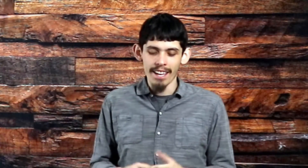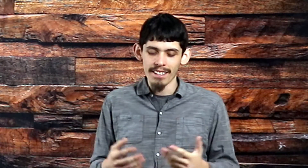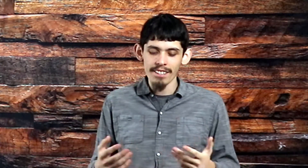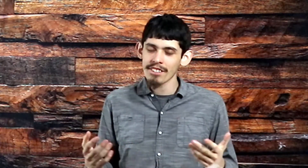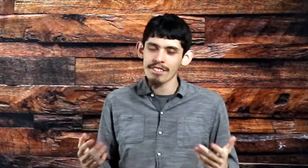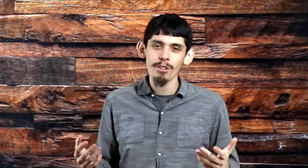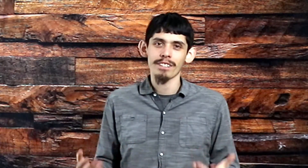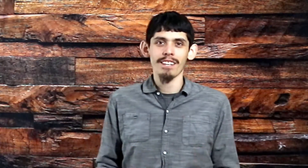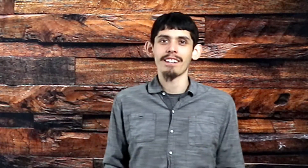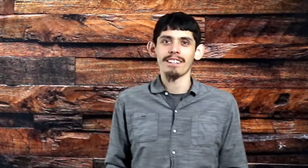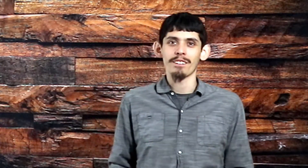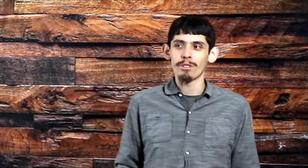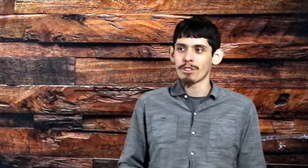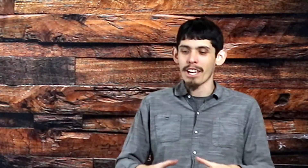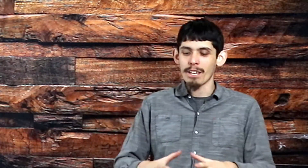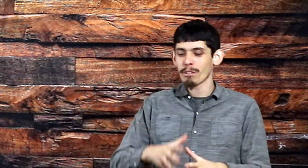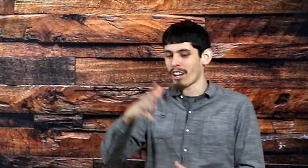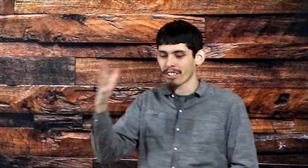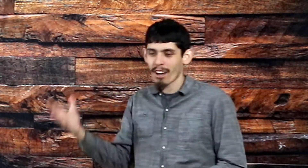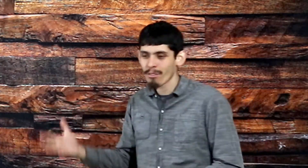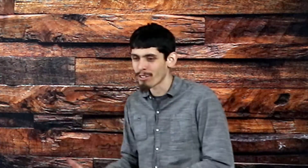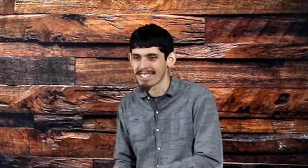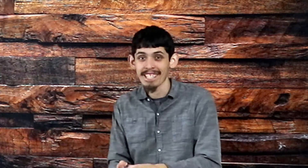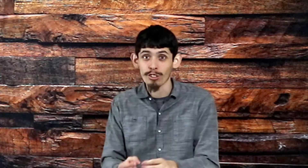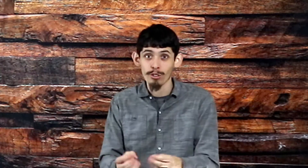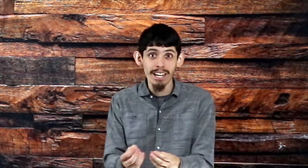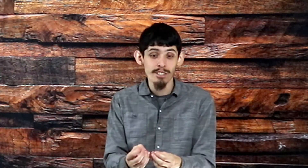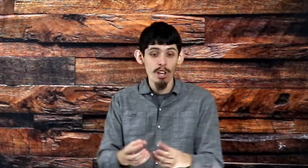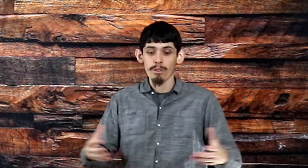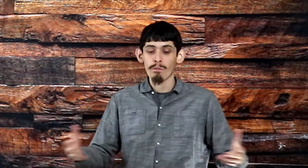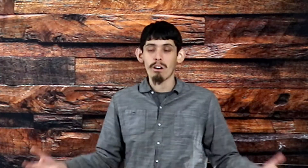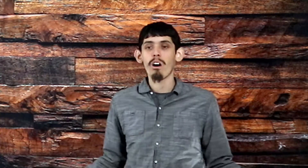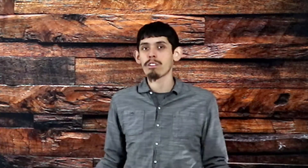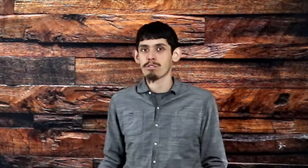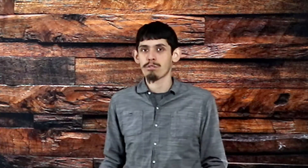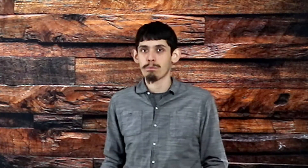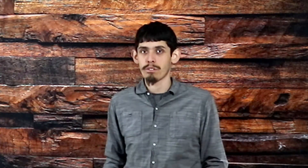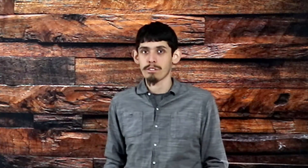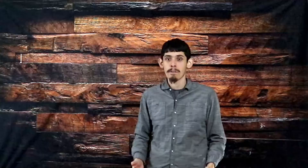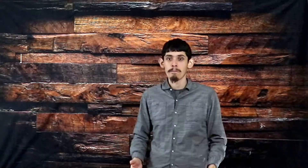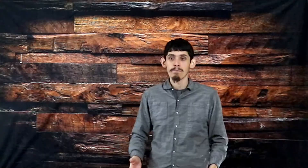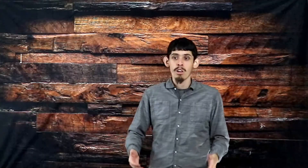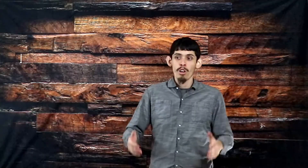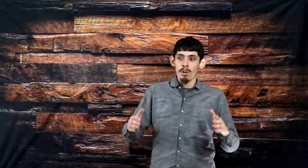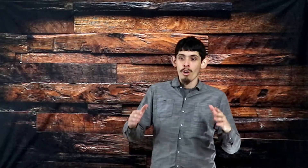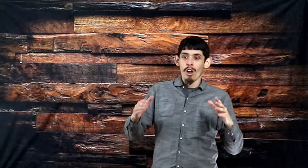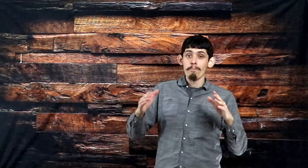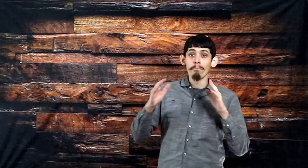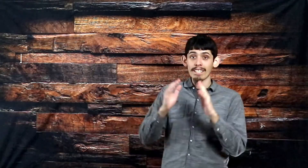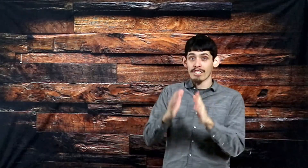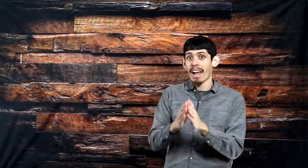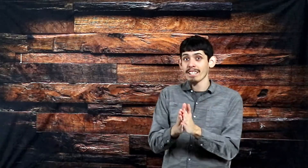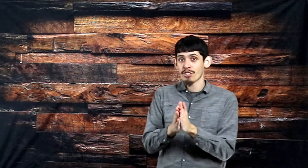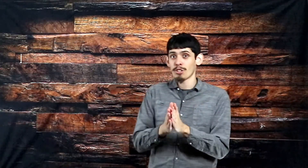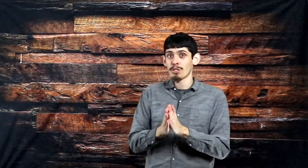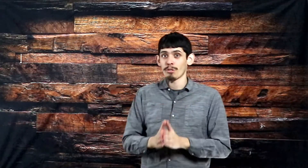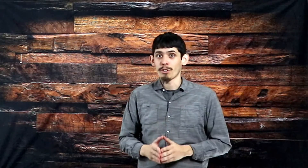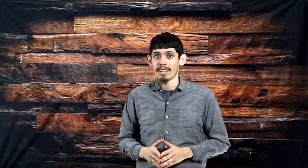it's just so exciting when you're able to uncover and see Christ throughout all the scriptures. My challenge to you, friends,